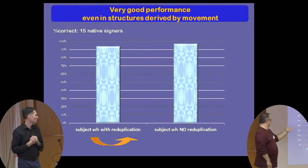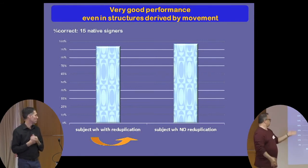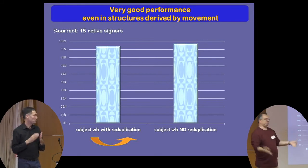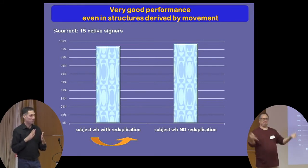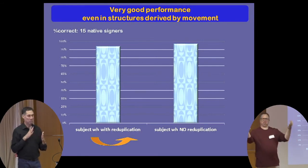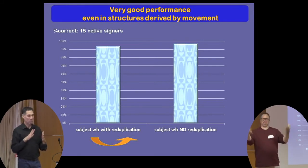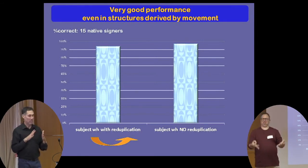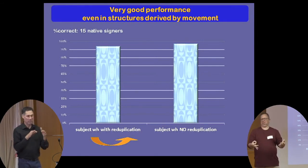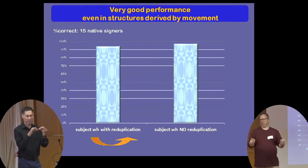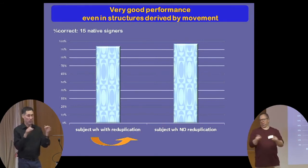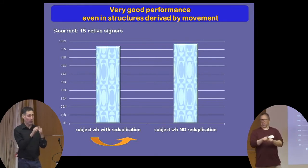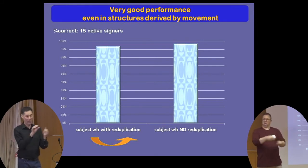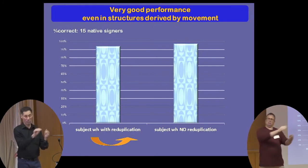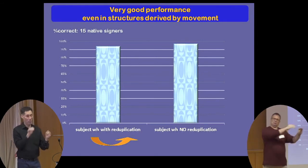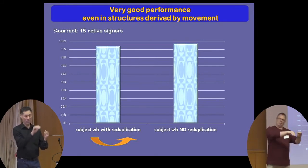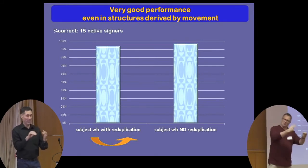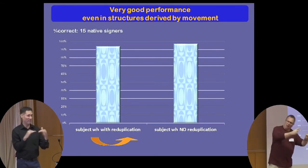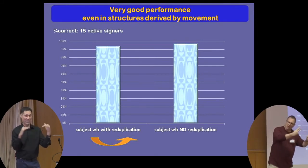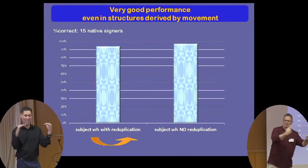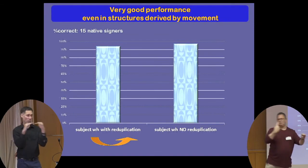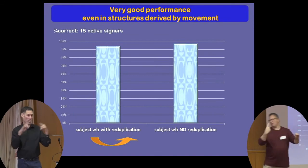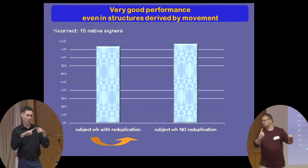movement just like they do in structures without movement.